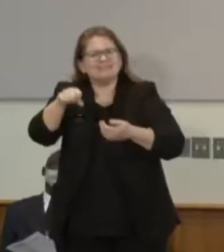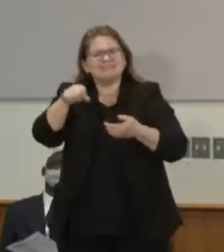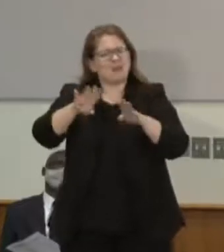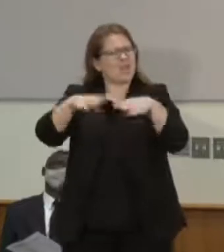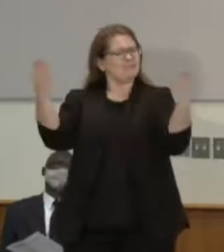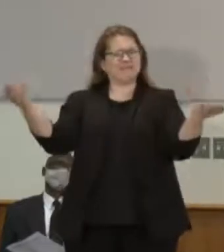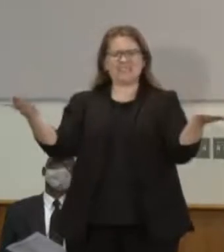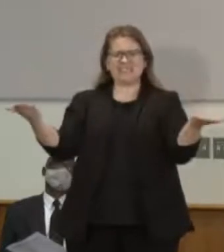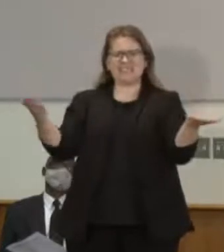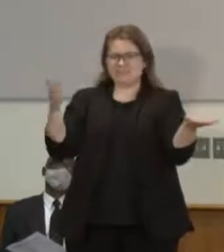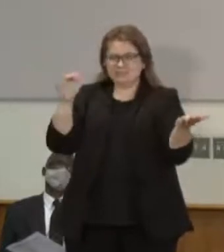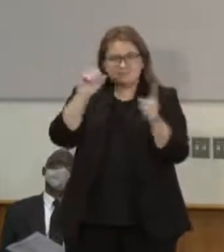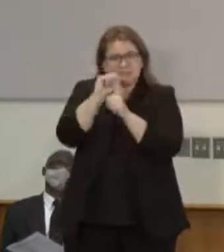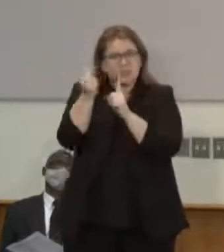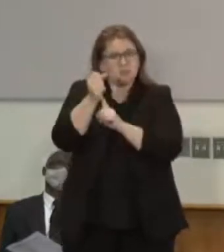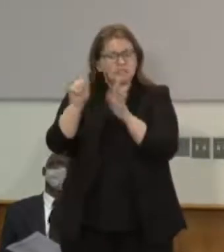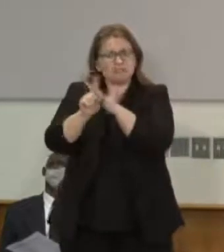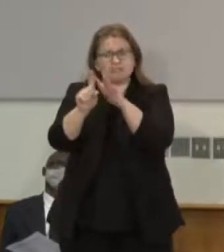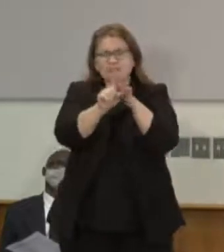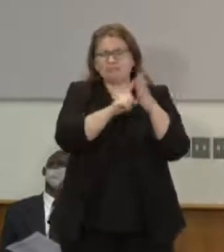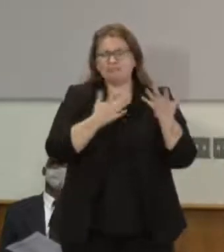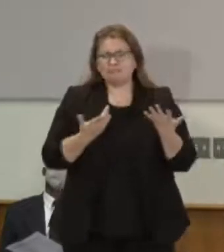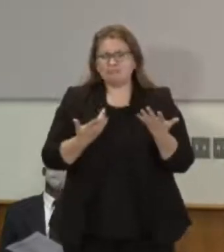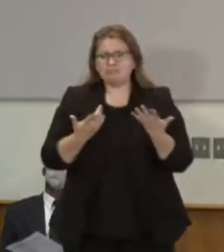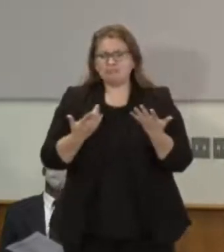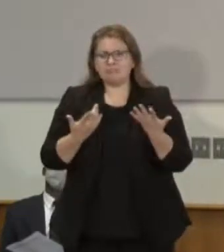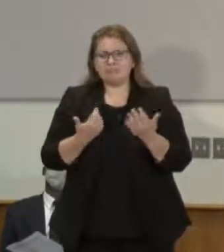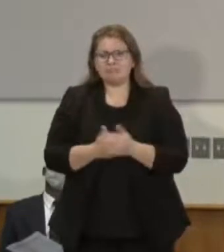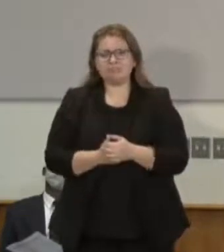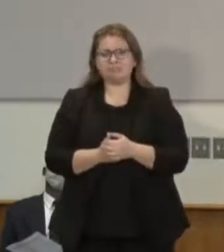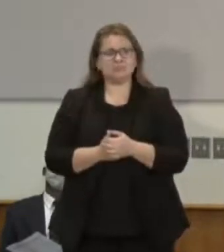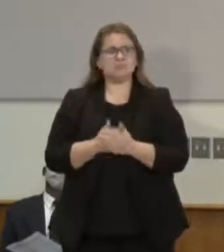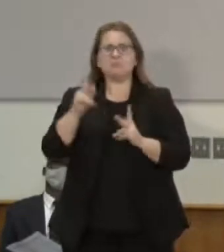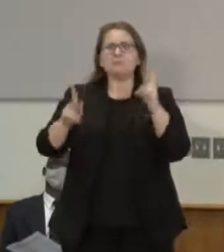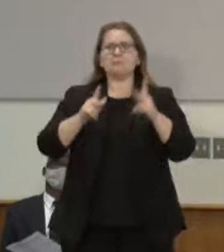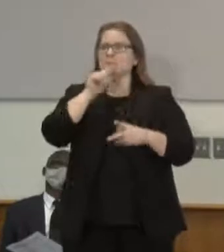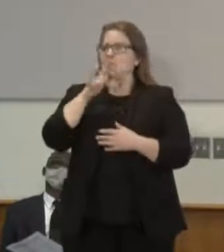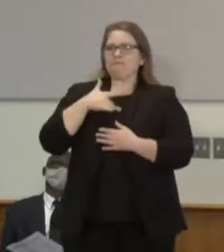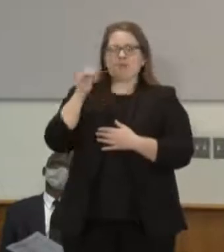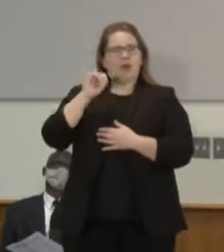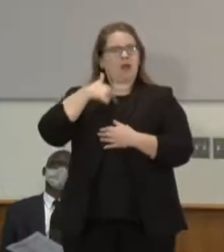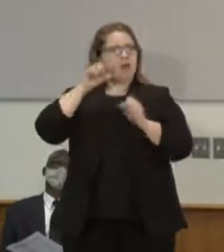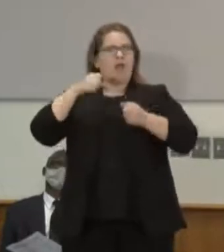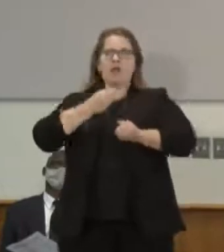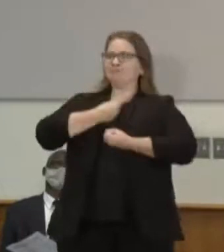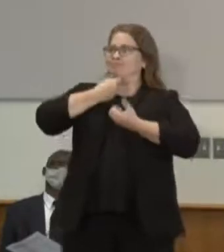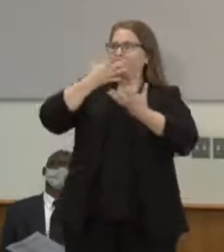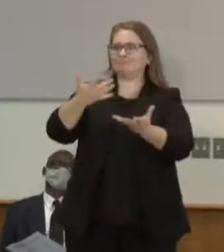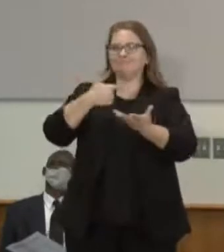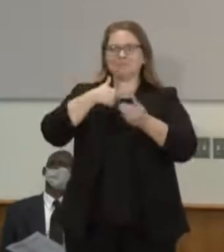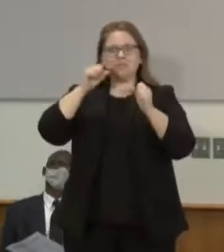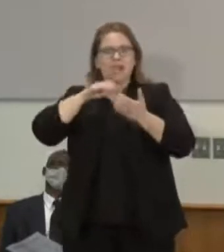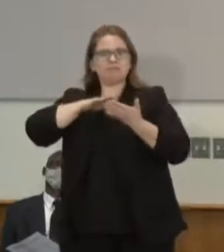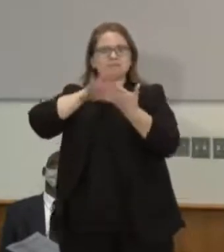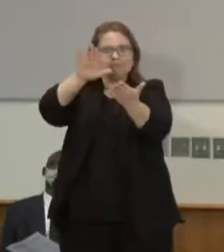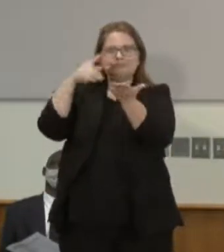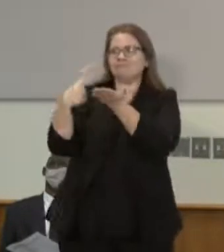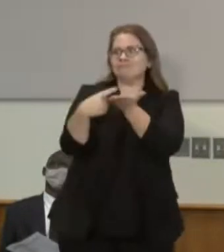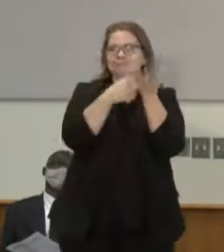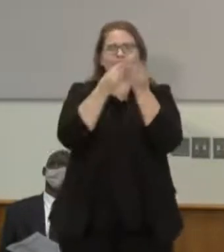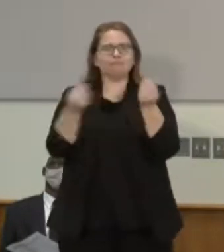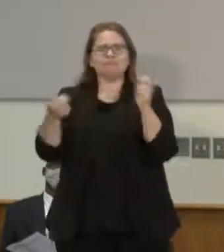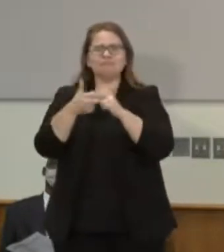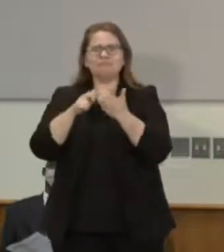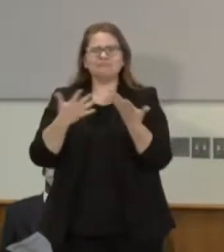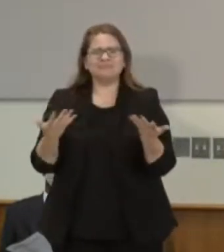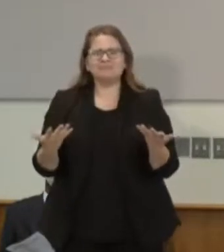situation is people don't feel like there's a space to have this they don't feel like there's a space to have that discussion and I think what comes out of this is and she's